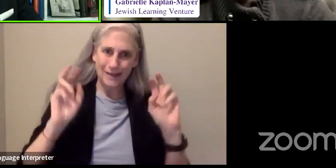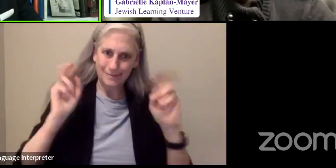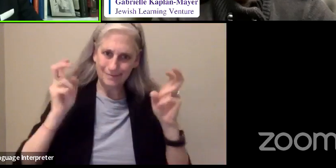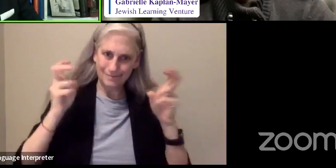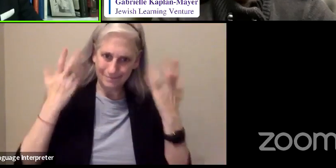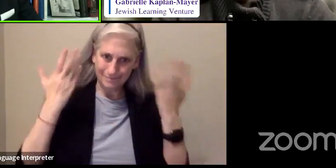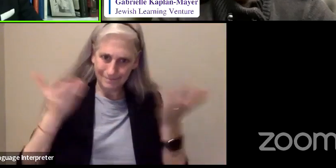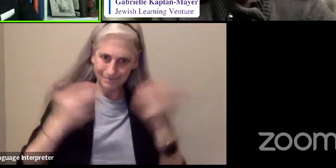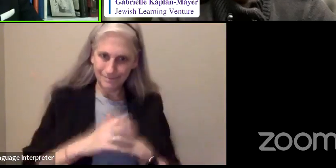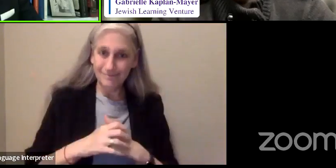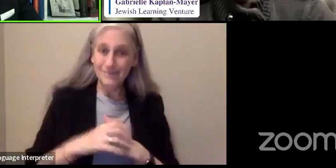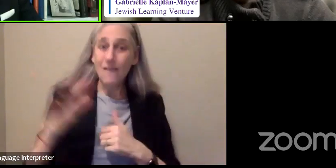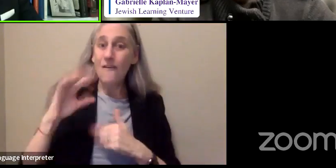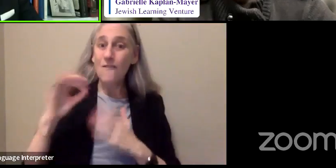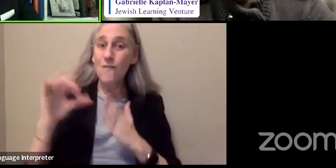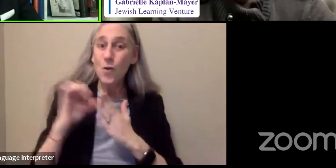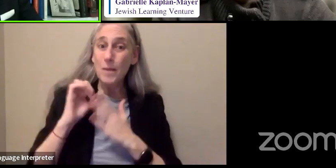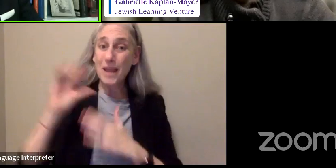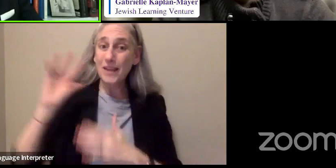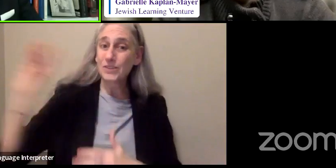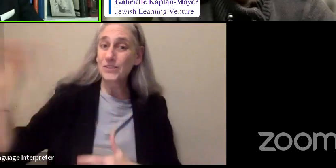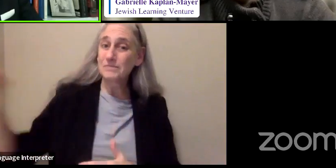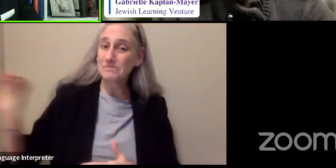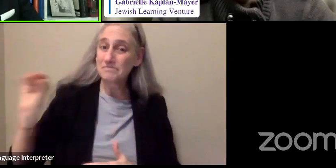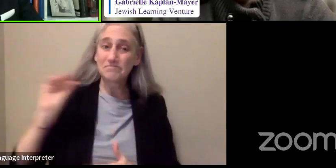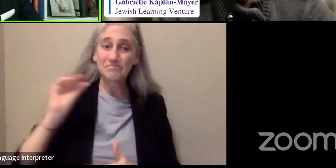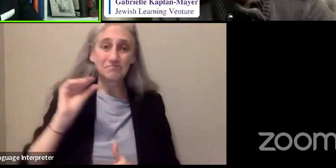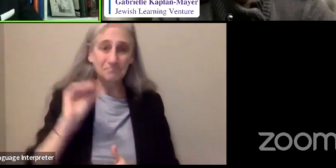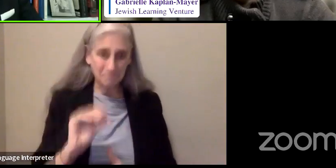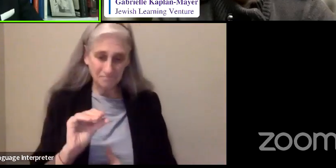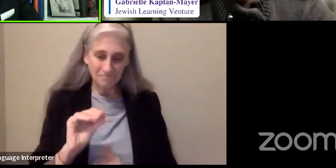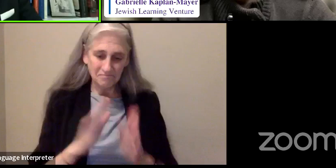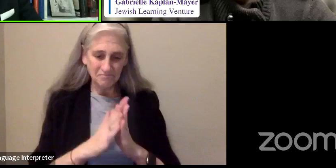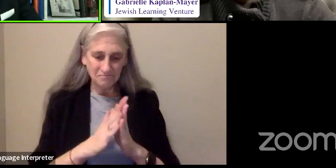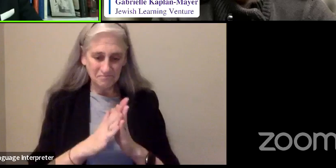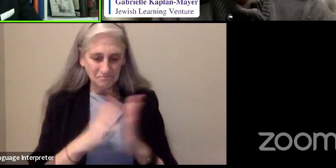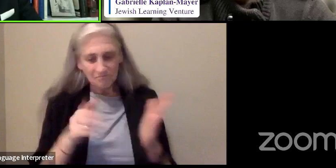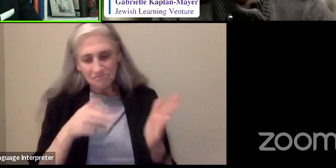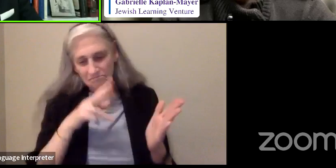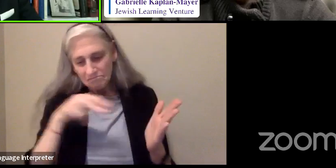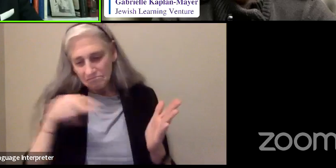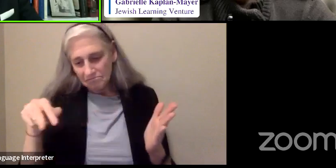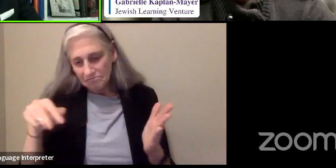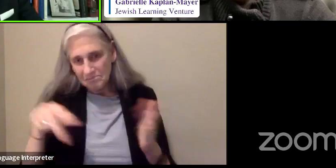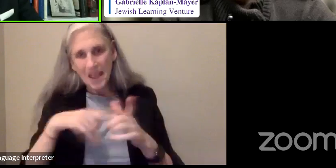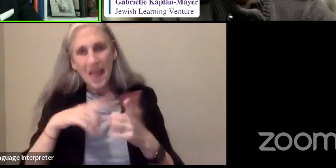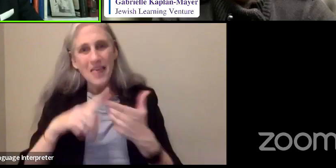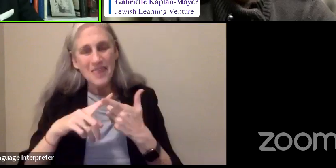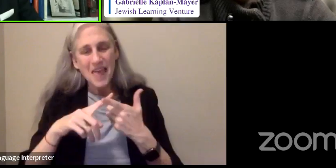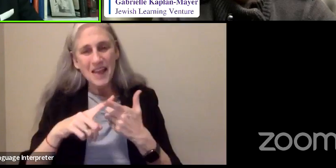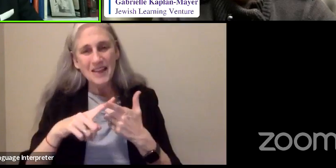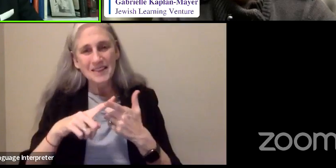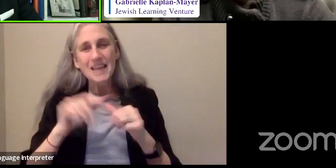I took the 40 pages down and I started writing the rest of them.